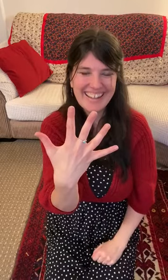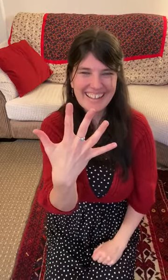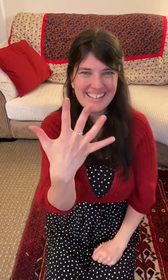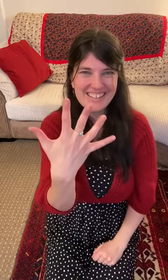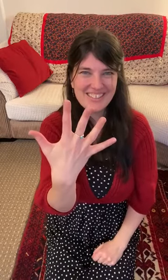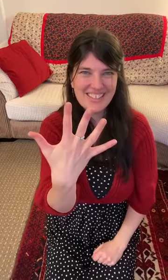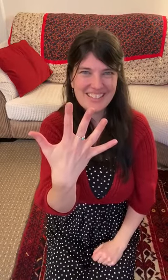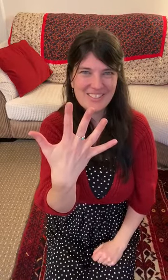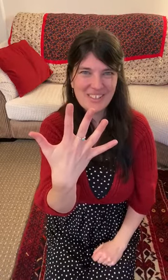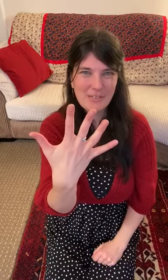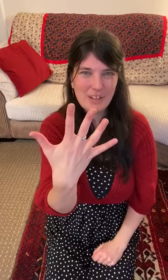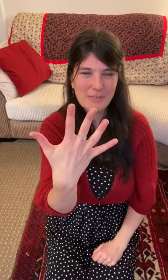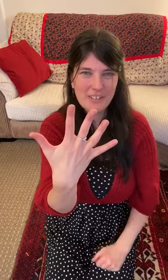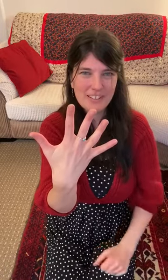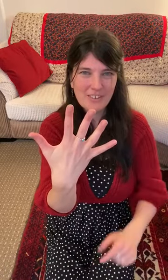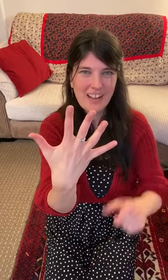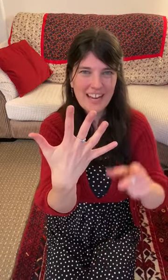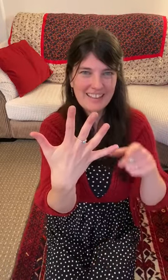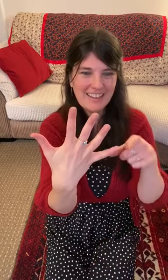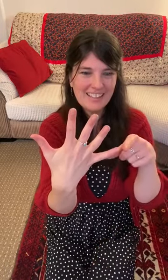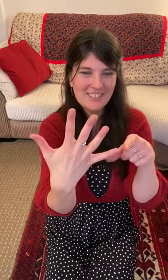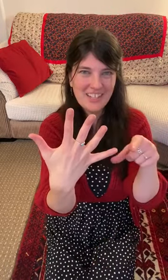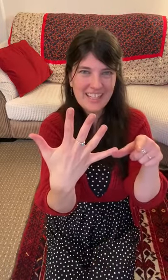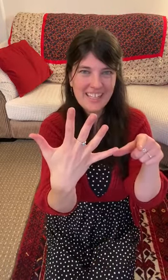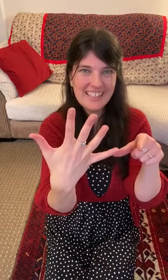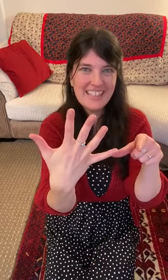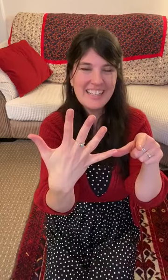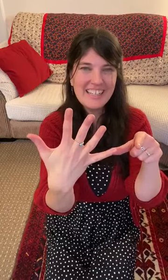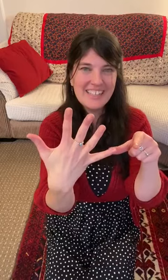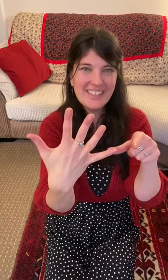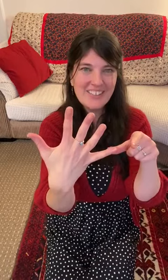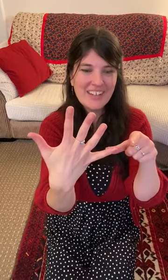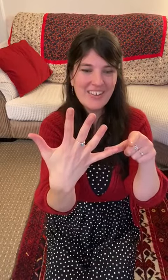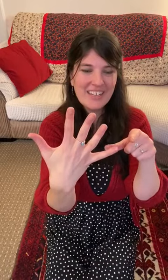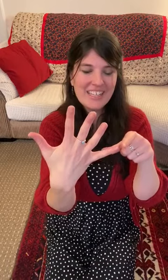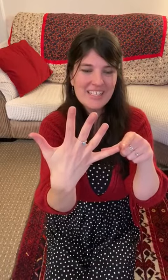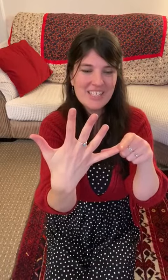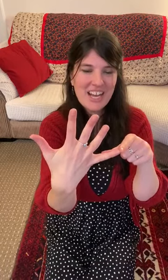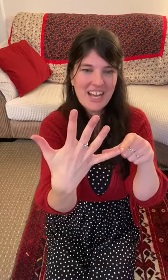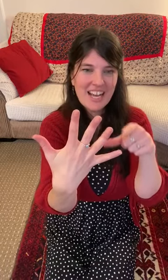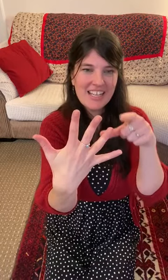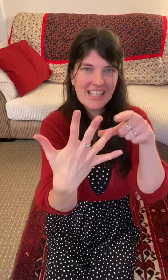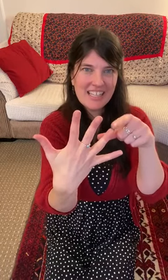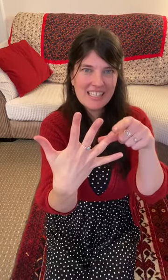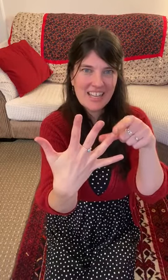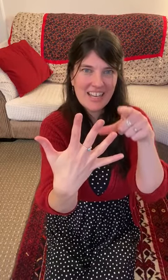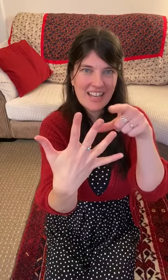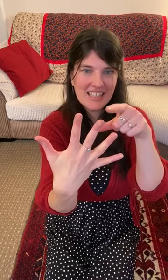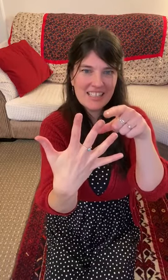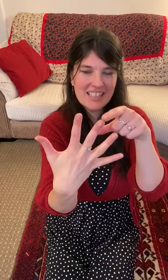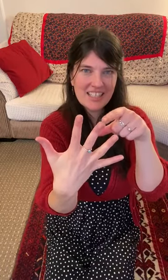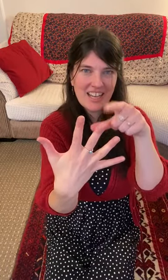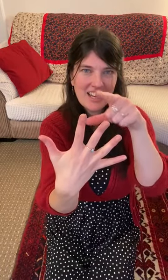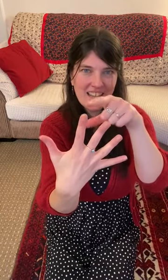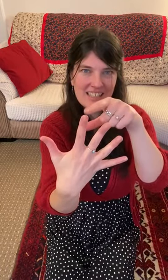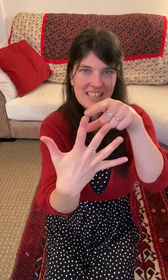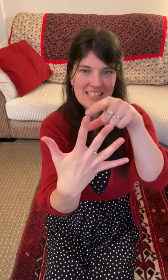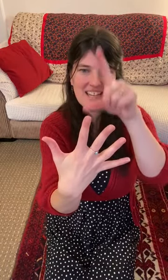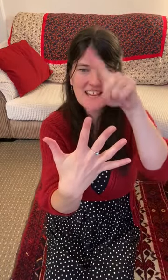So Johnny is going for a fun little ride there. Shall we try it again? Here we go. Johnny, Johnny, Johnny, Johnny,